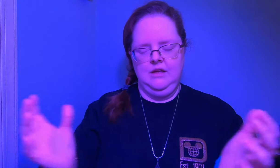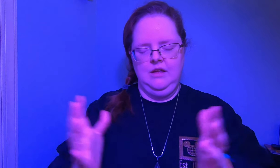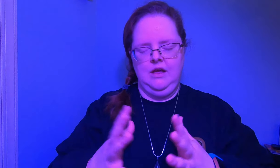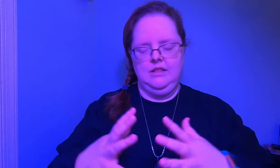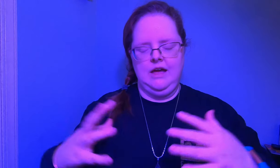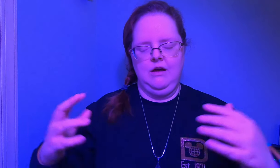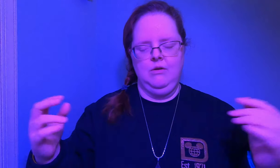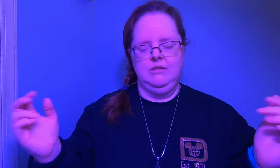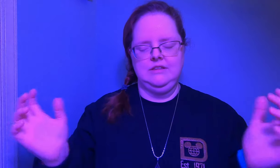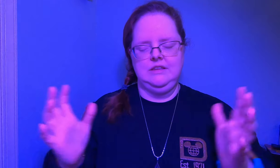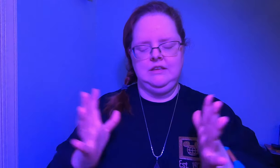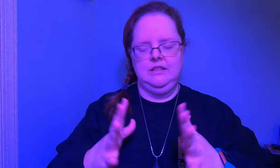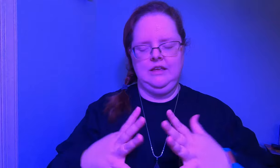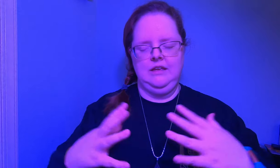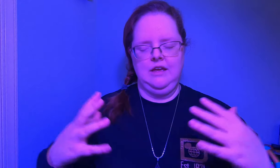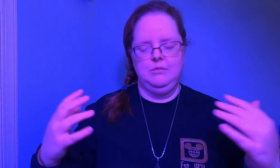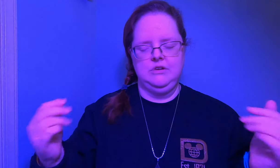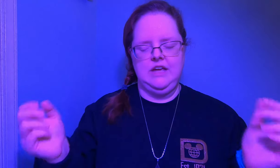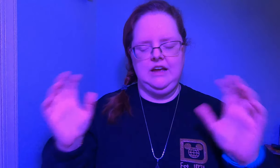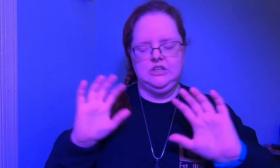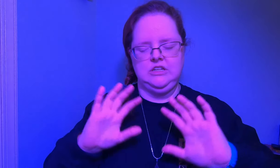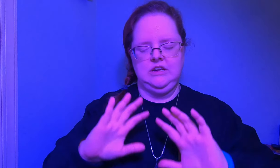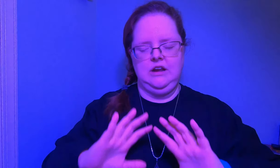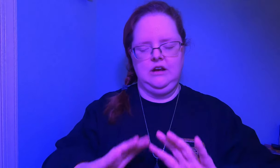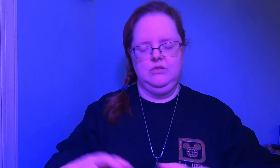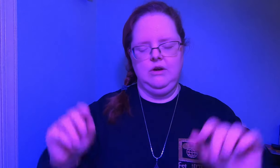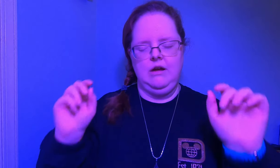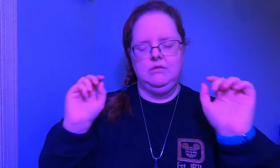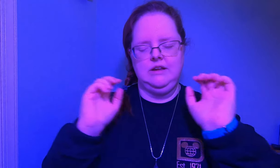allow this healing and protection and grounding